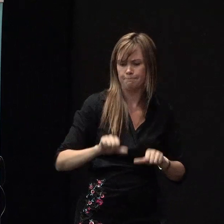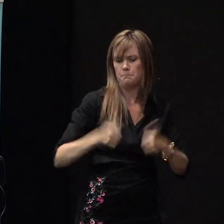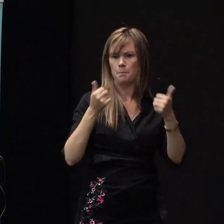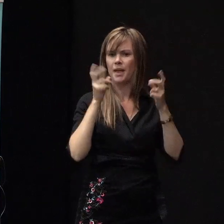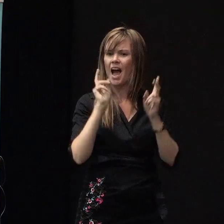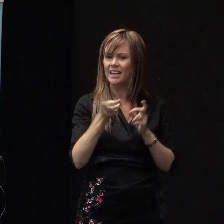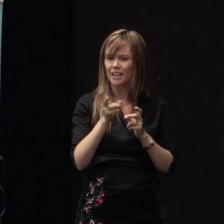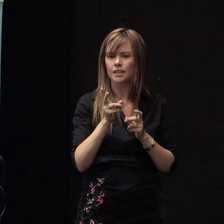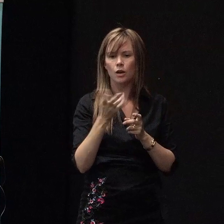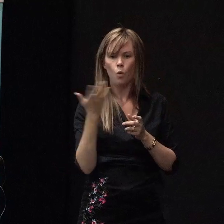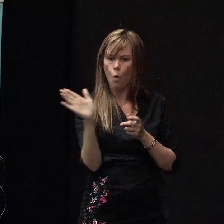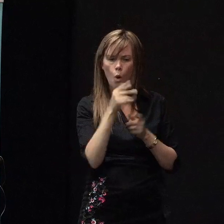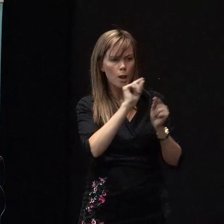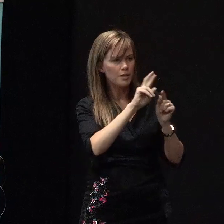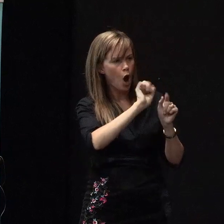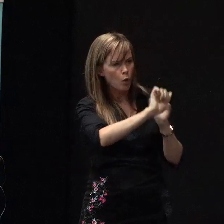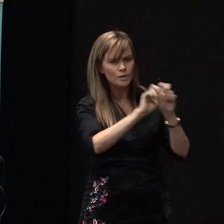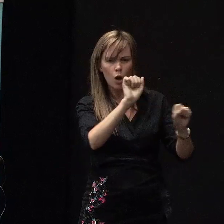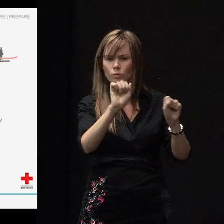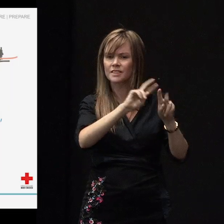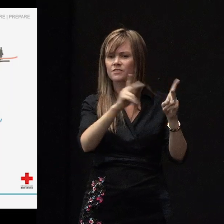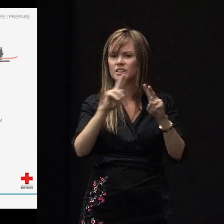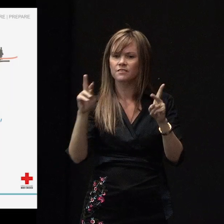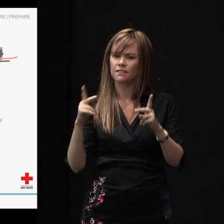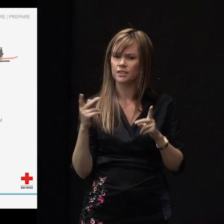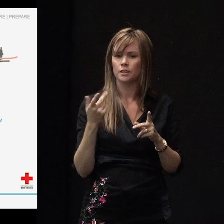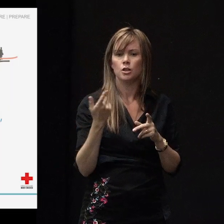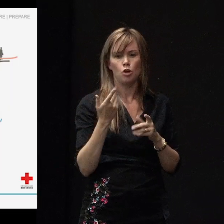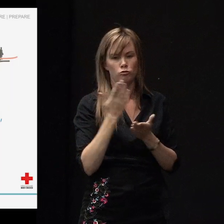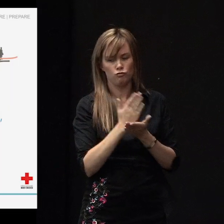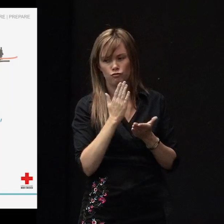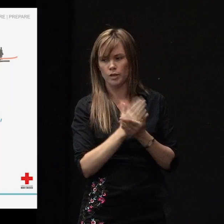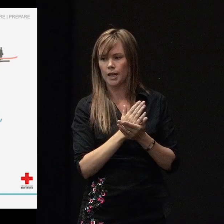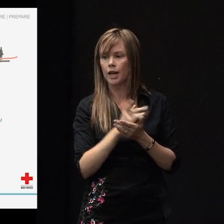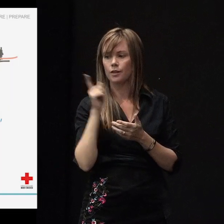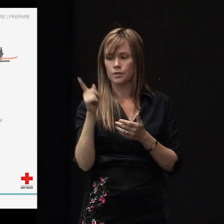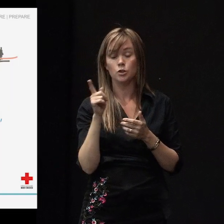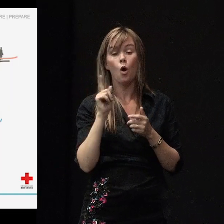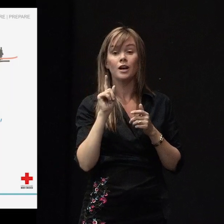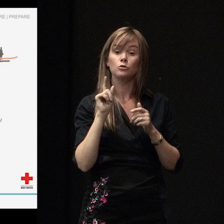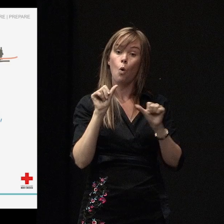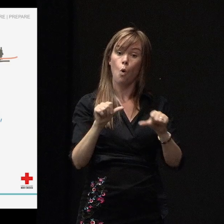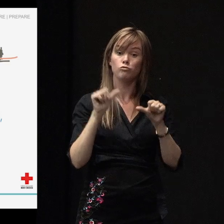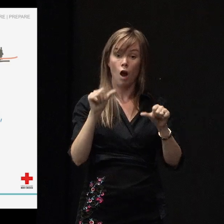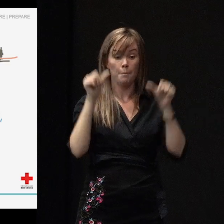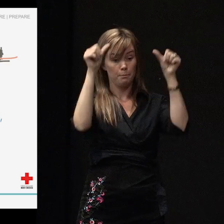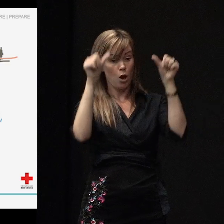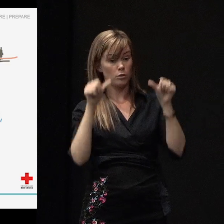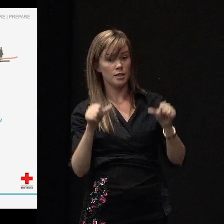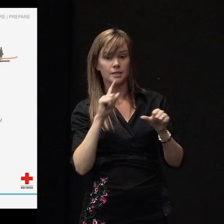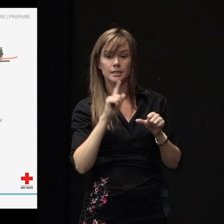different and we're all facing slightly different things. So, the All Right posturing said underneath it in the first posters,